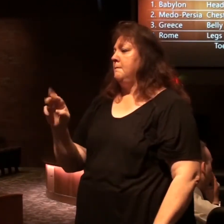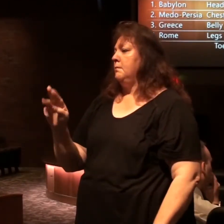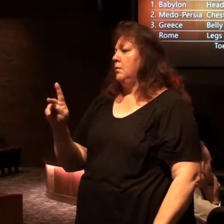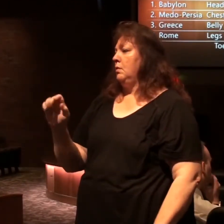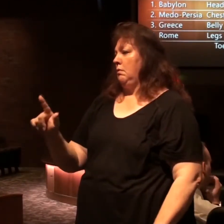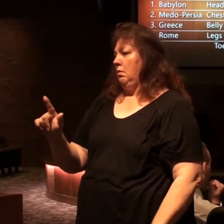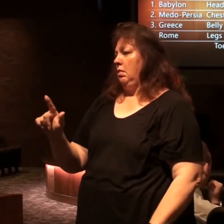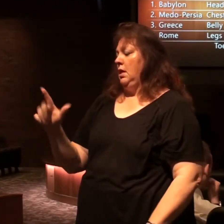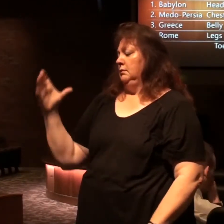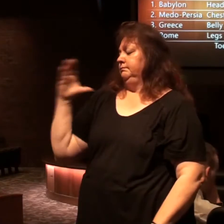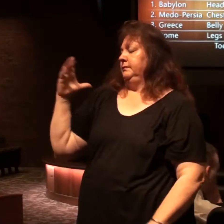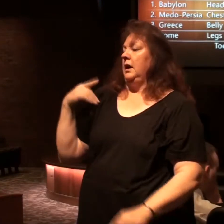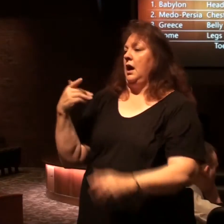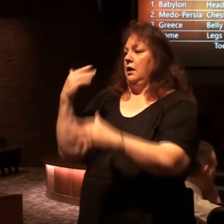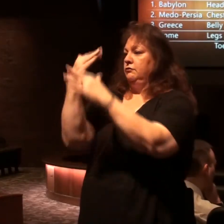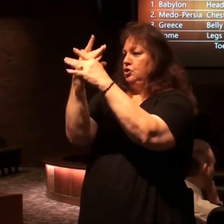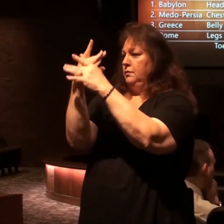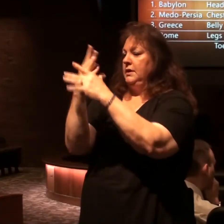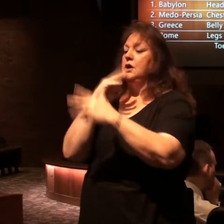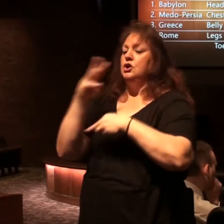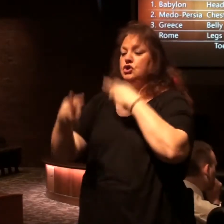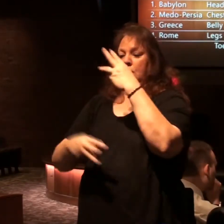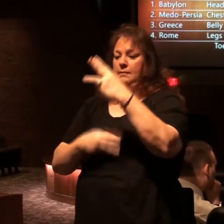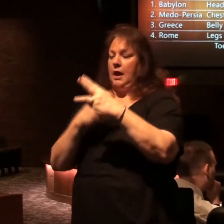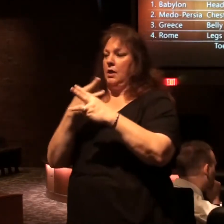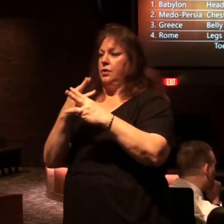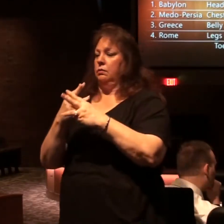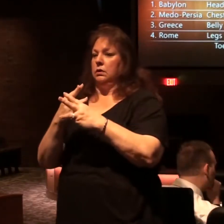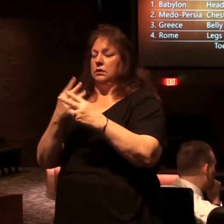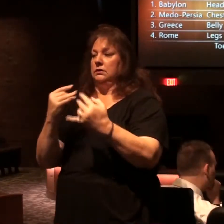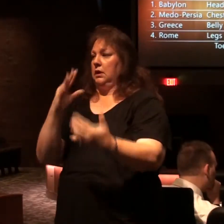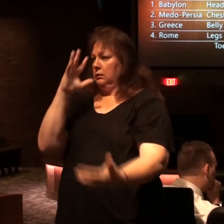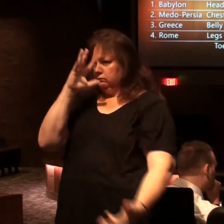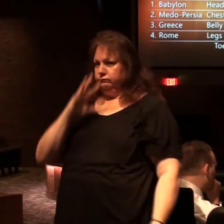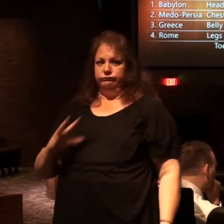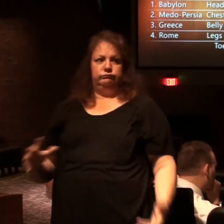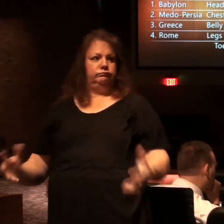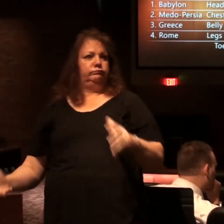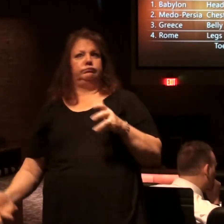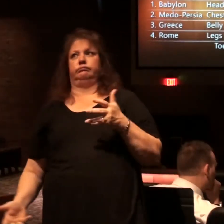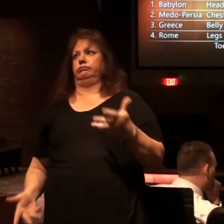Germany talking about the world has been thrown into confusion